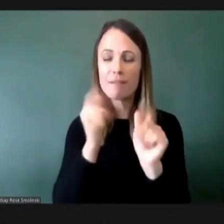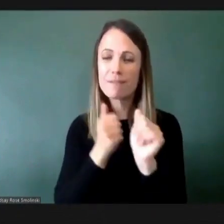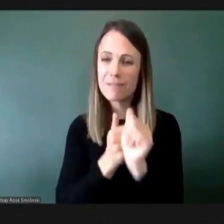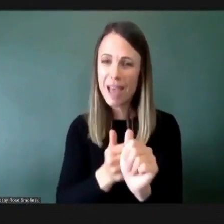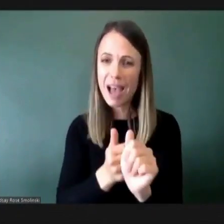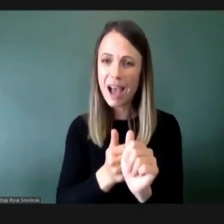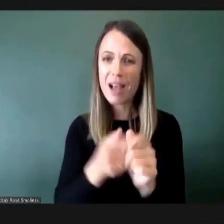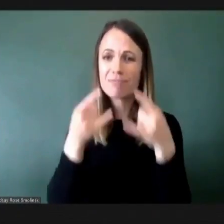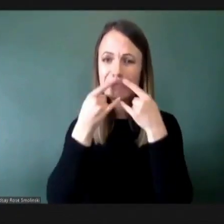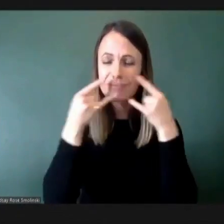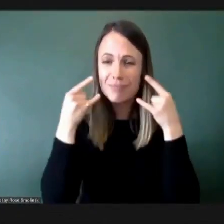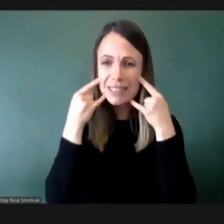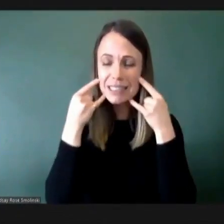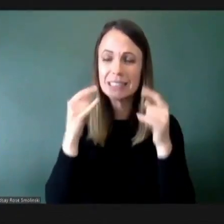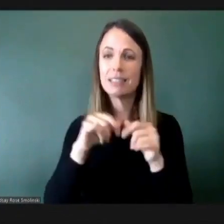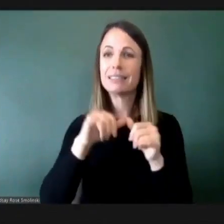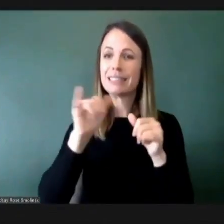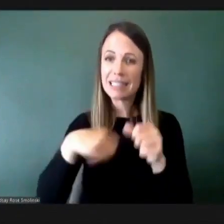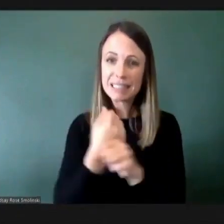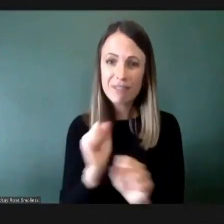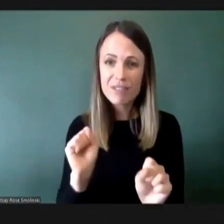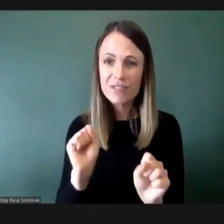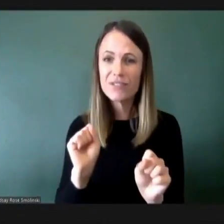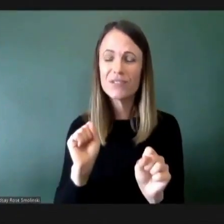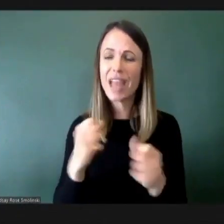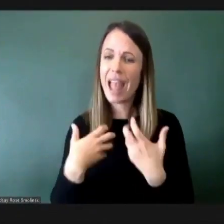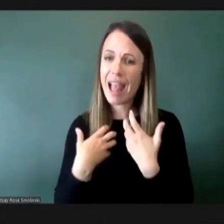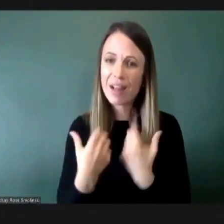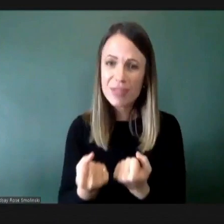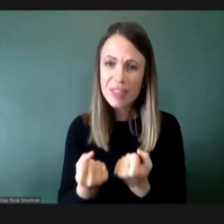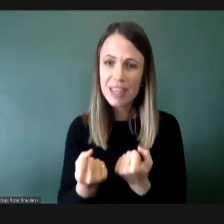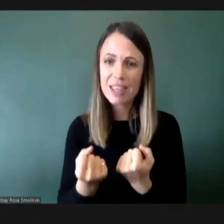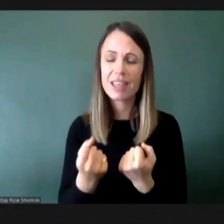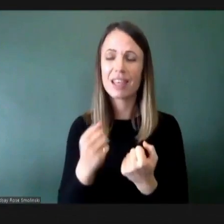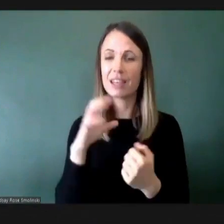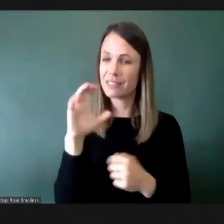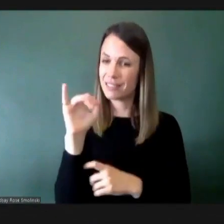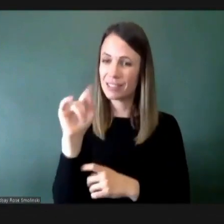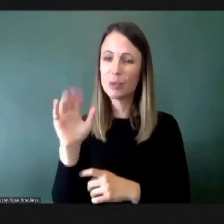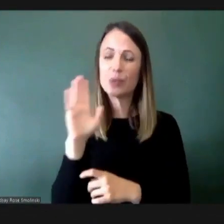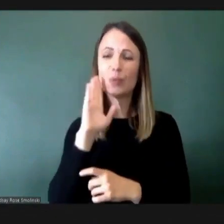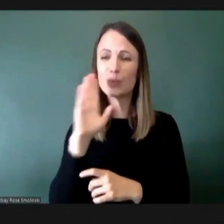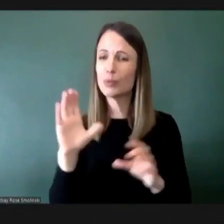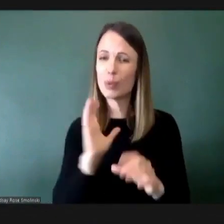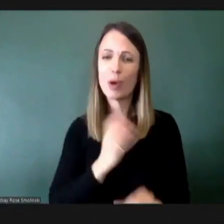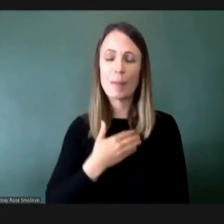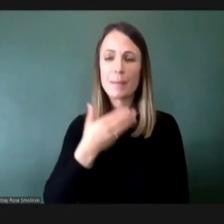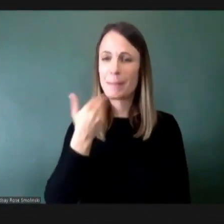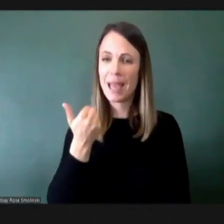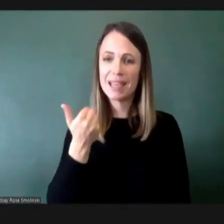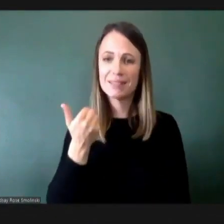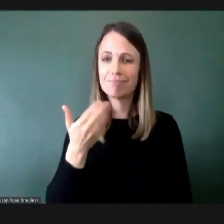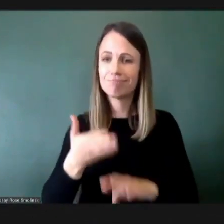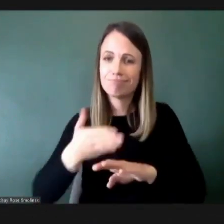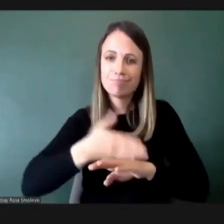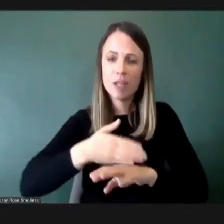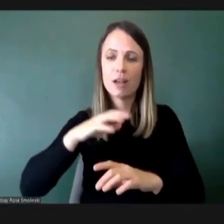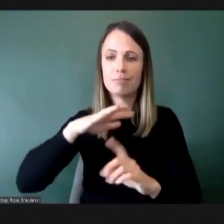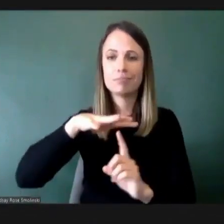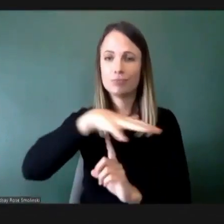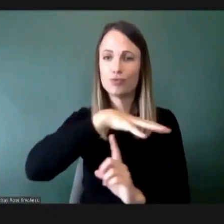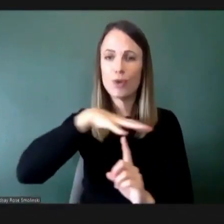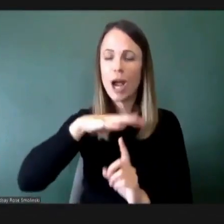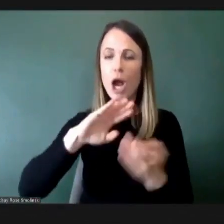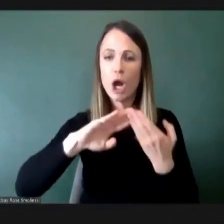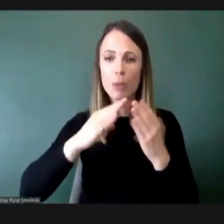wear masks and to stay safe and to stay healthy. And the city will do our very best to do a better job around our communication